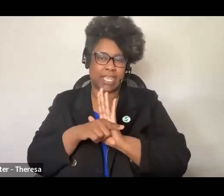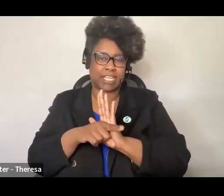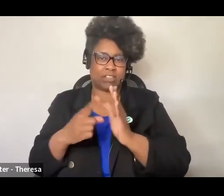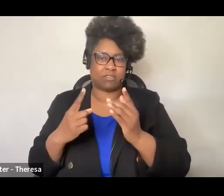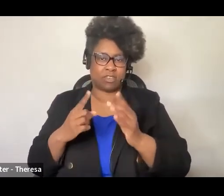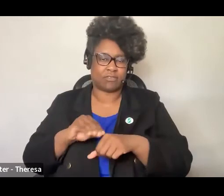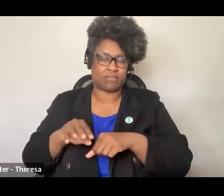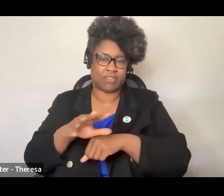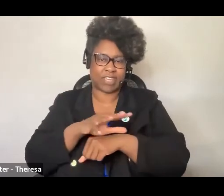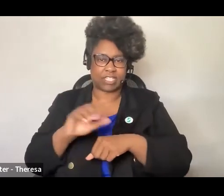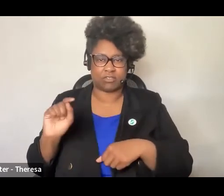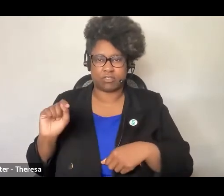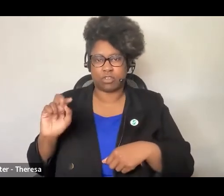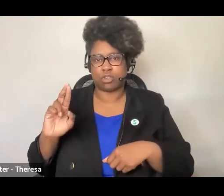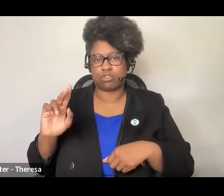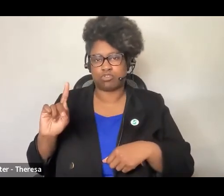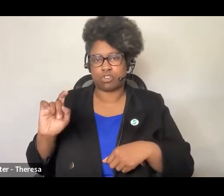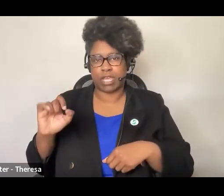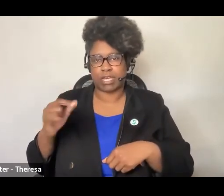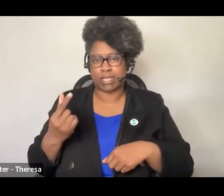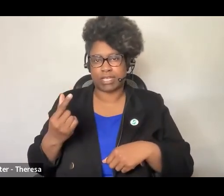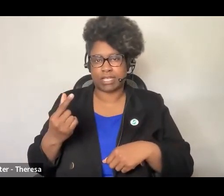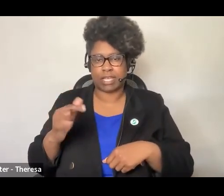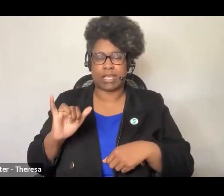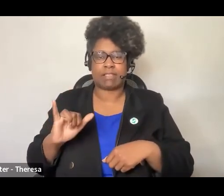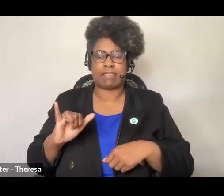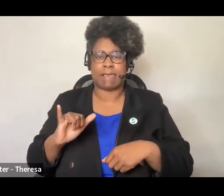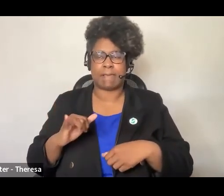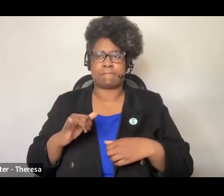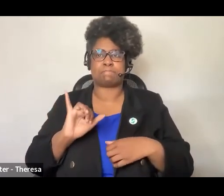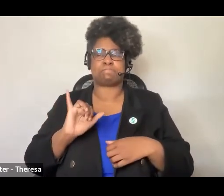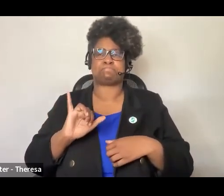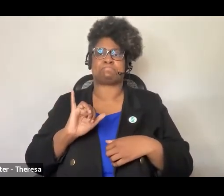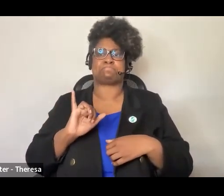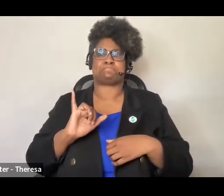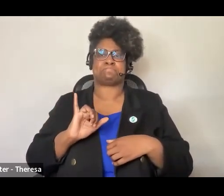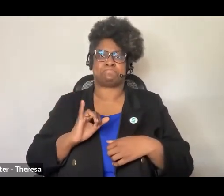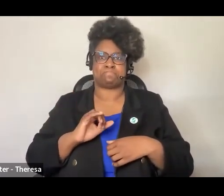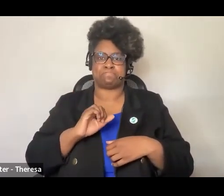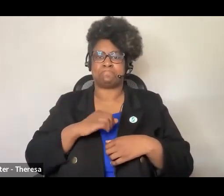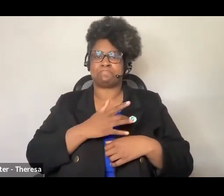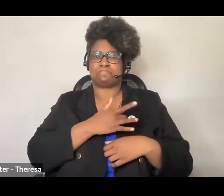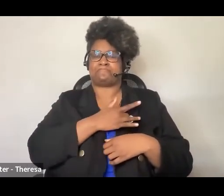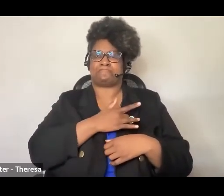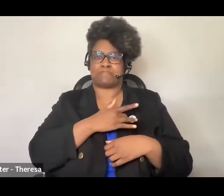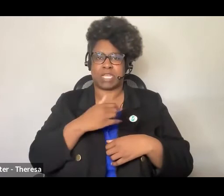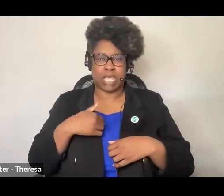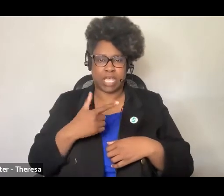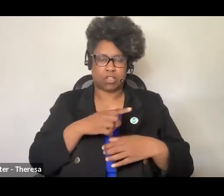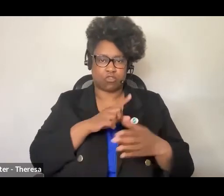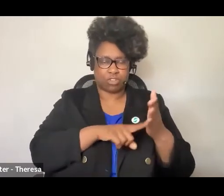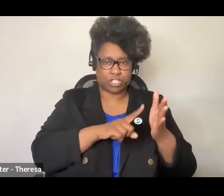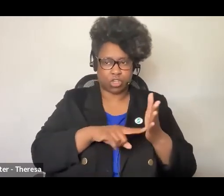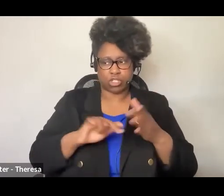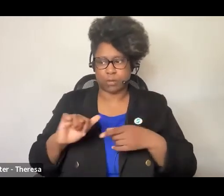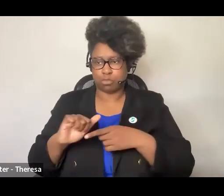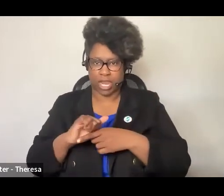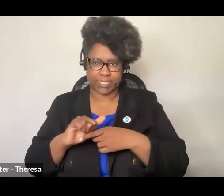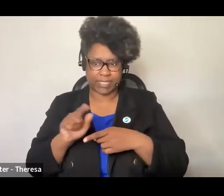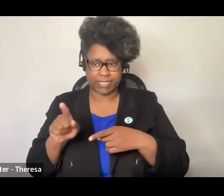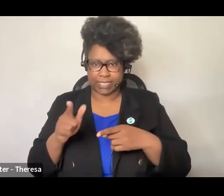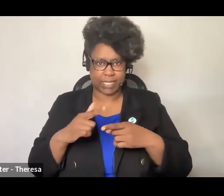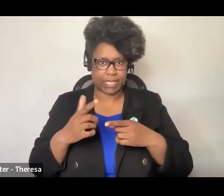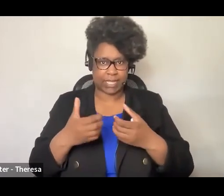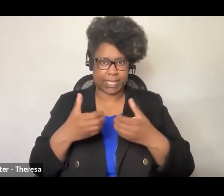fact is one of the most sobering I've faced in my career, and it says something about the gap between research and practice, but also about the formidable